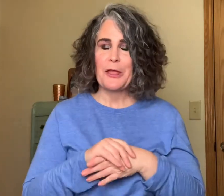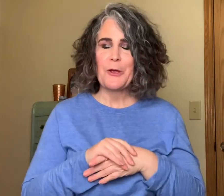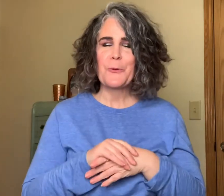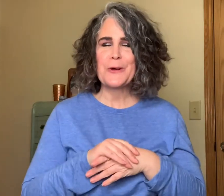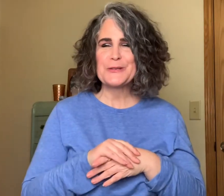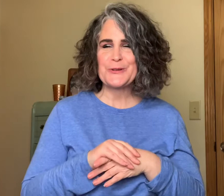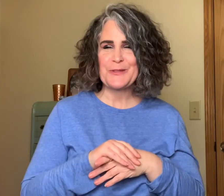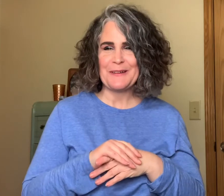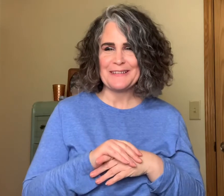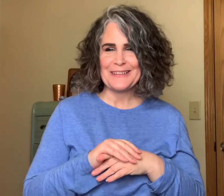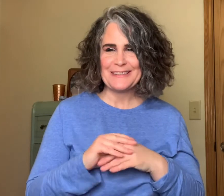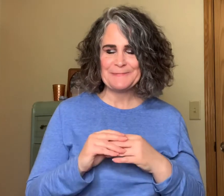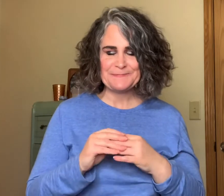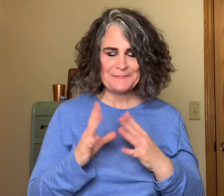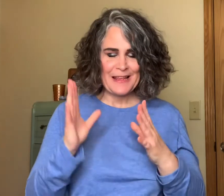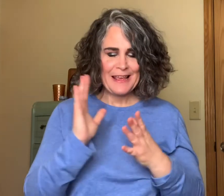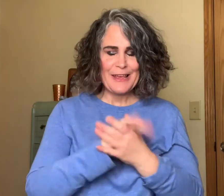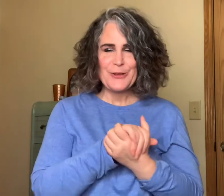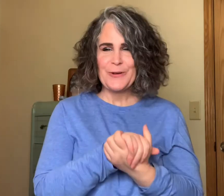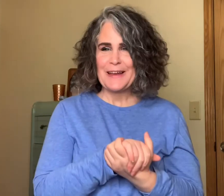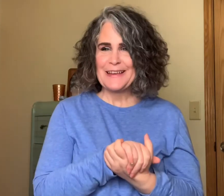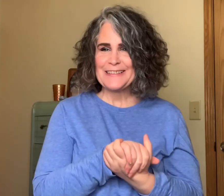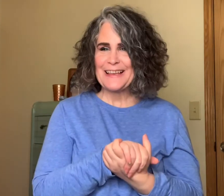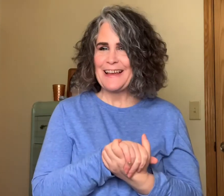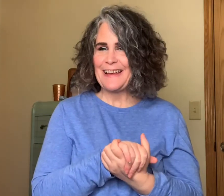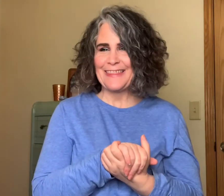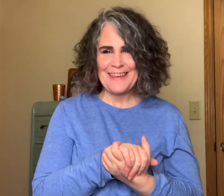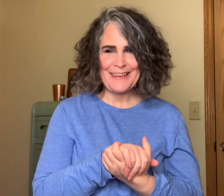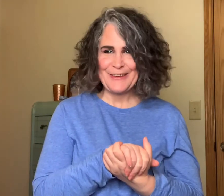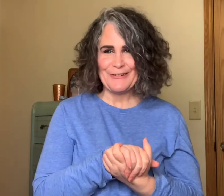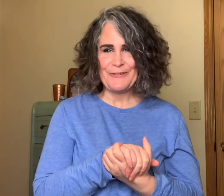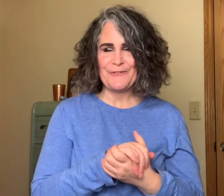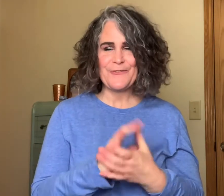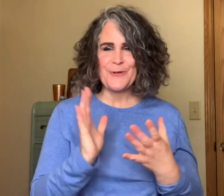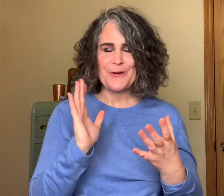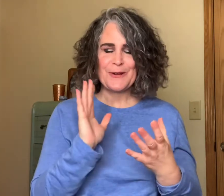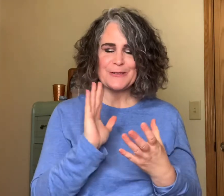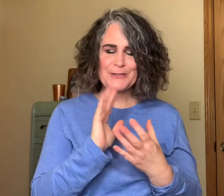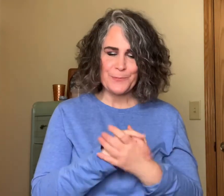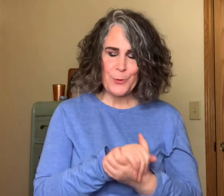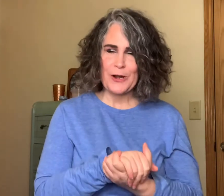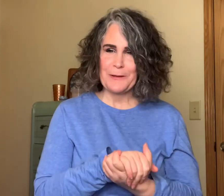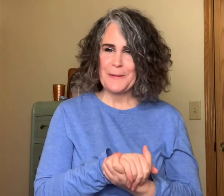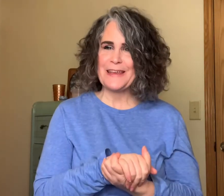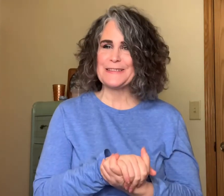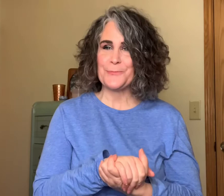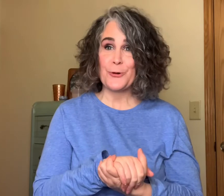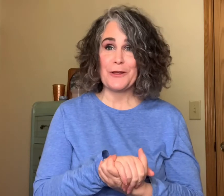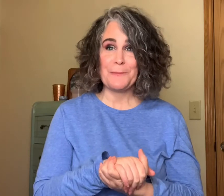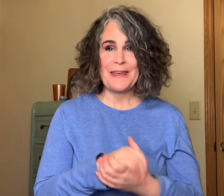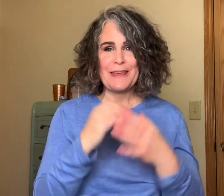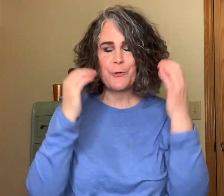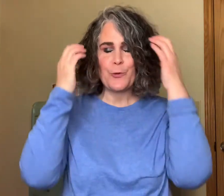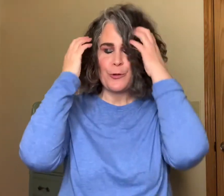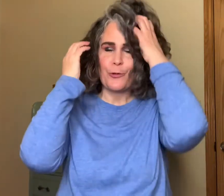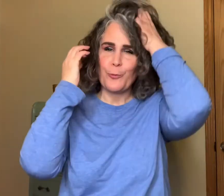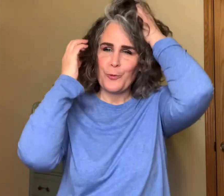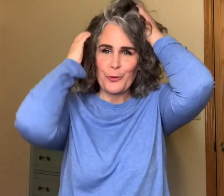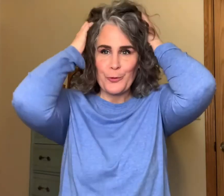what's your thoughts you guys thank you for supporting me supporting me through